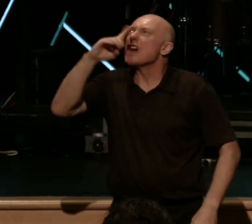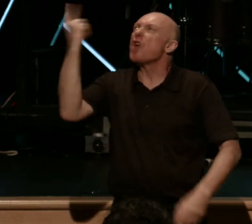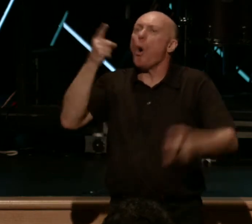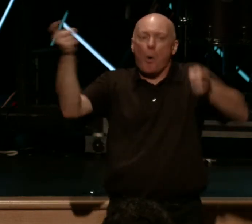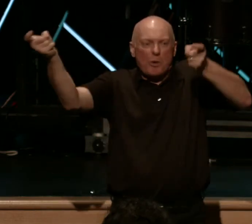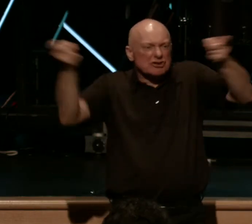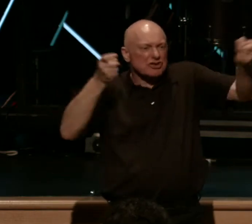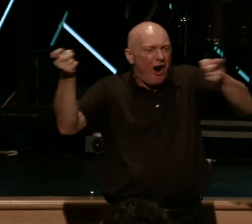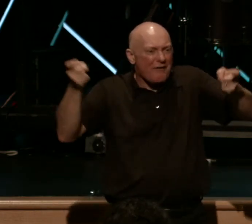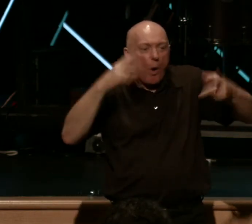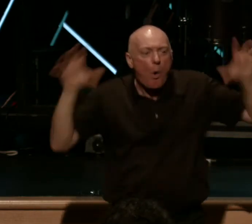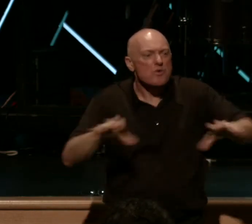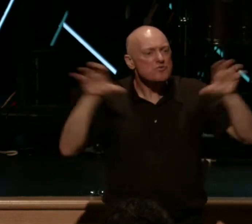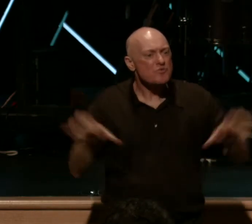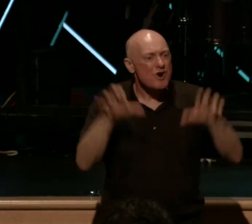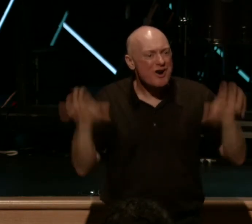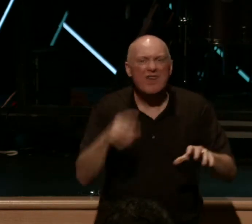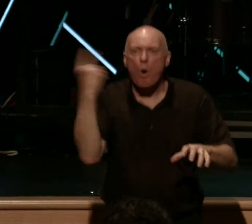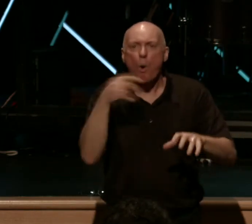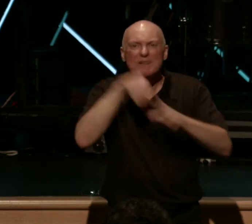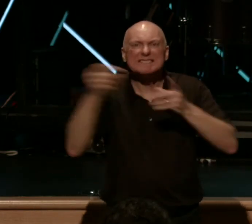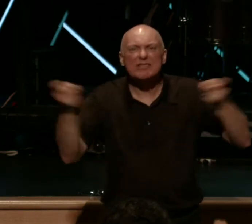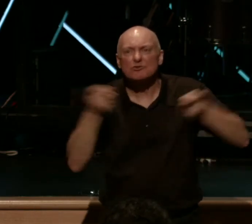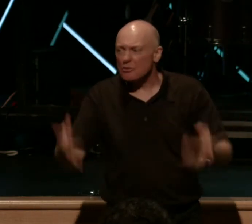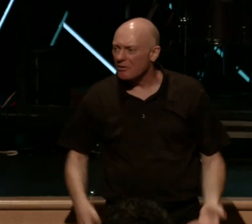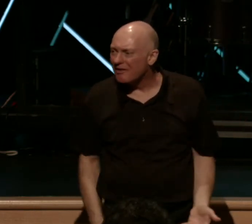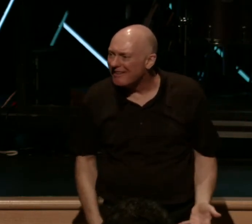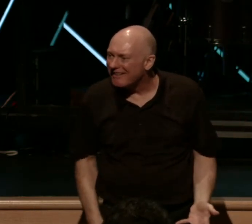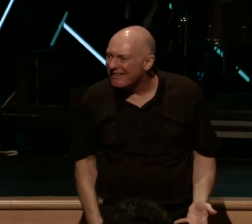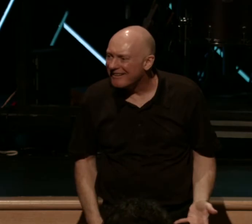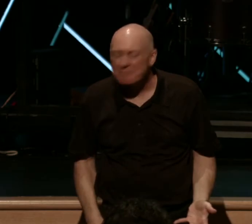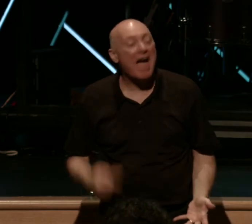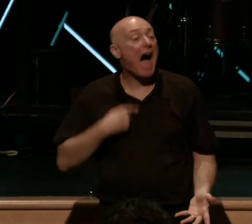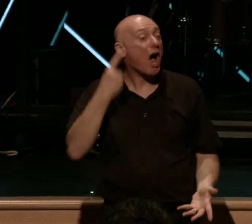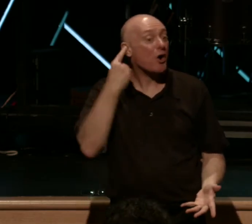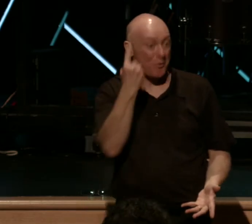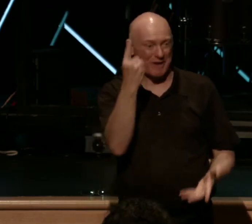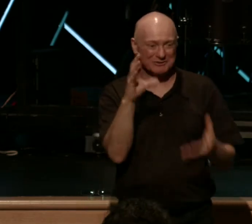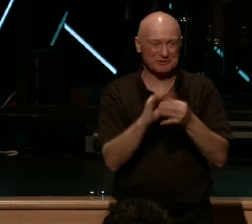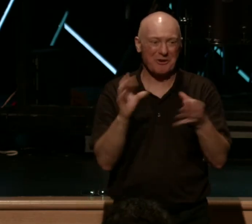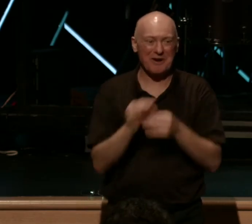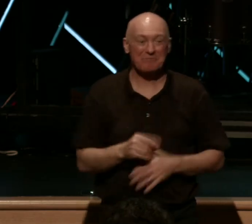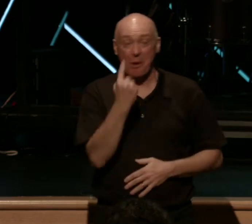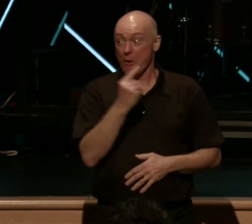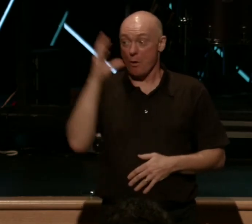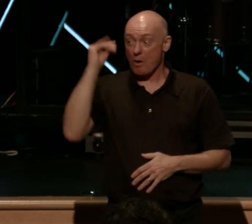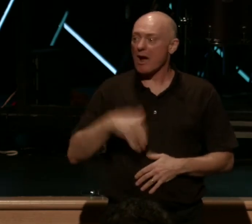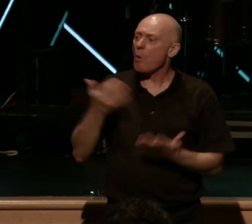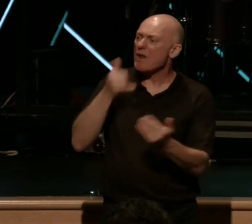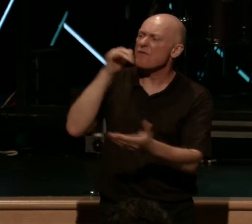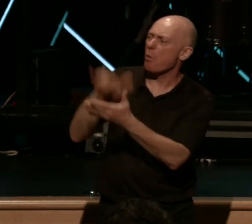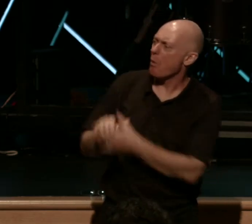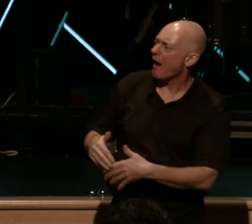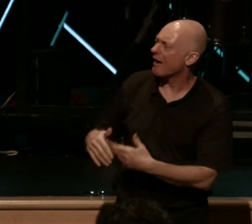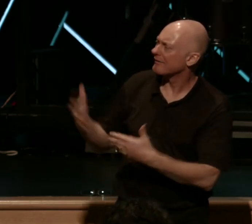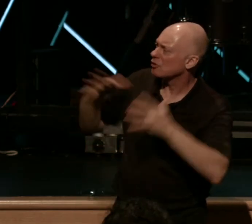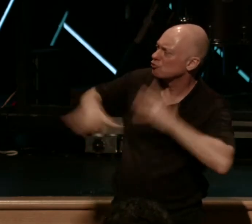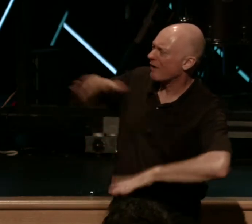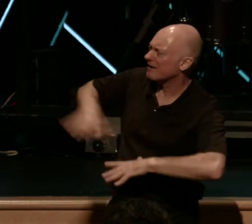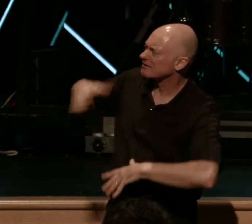He's always working. He's always in control. I heard a story of a guy who was waiting for his wife to get dressed. I